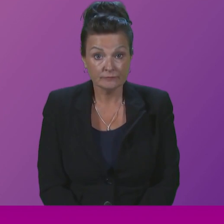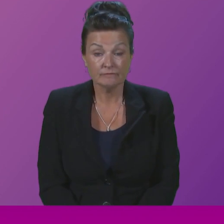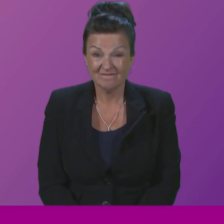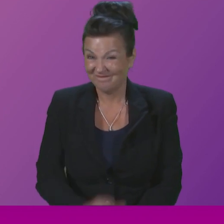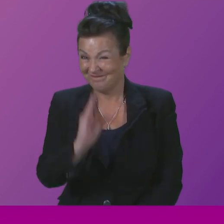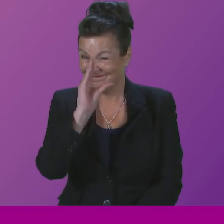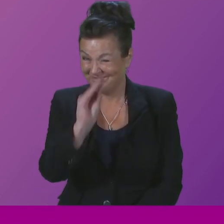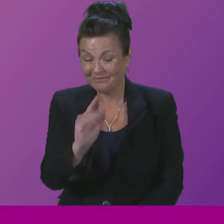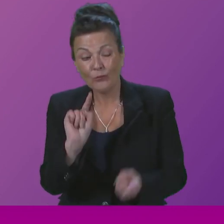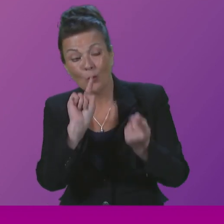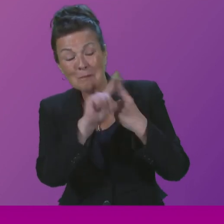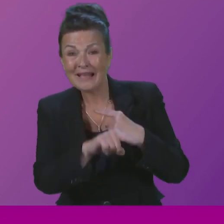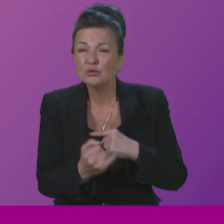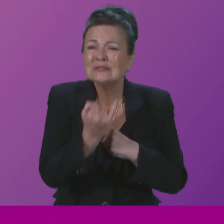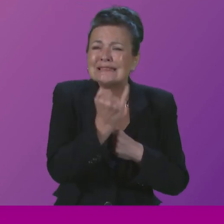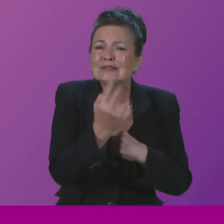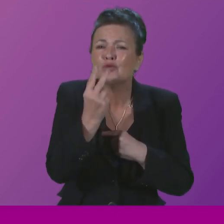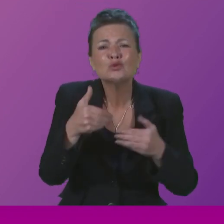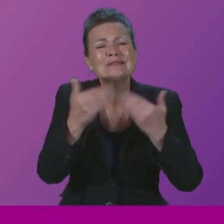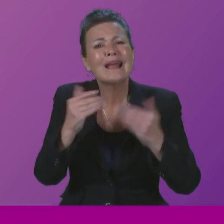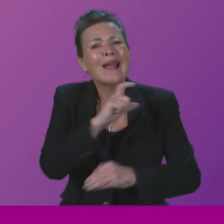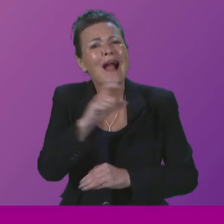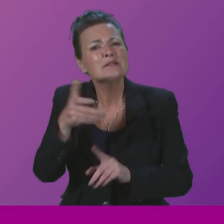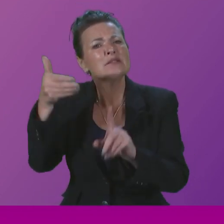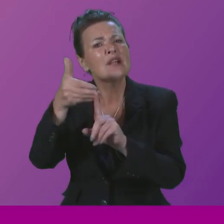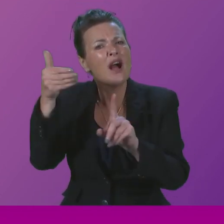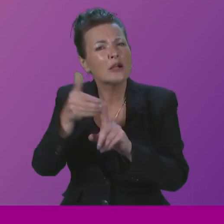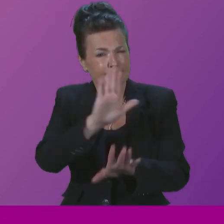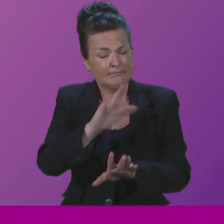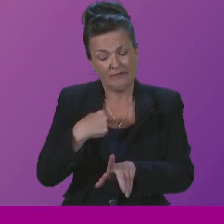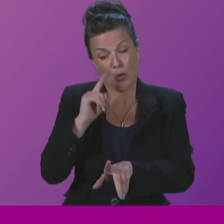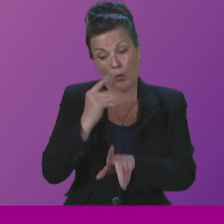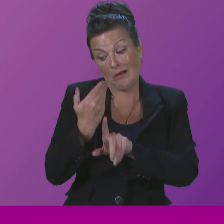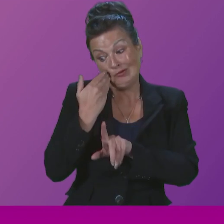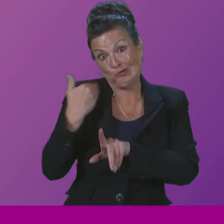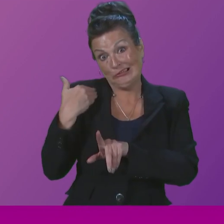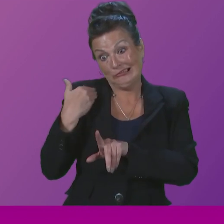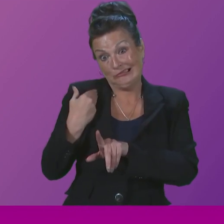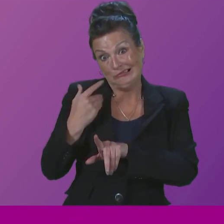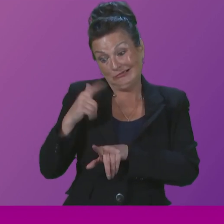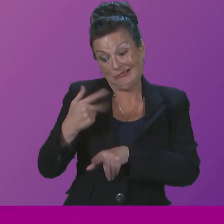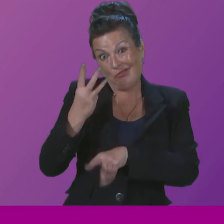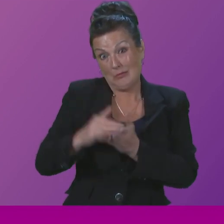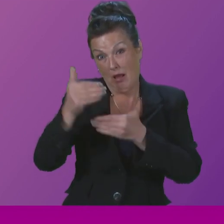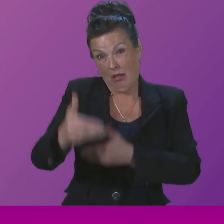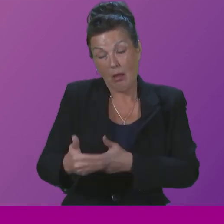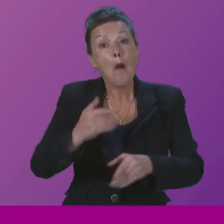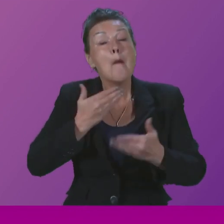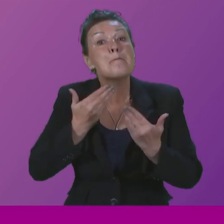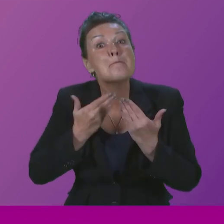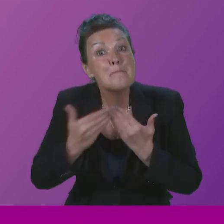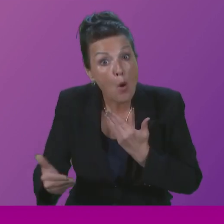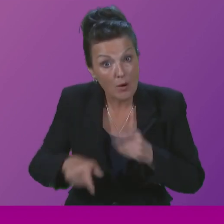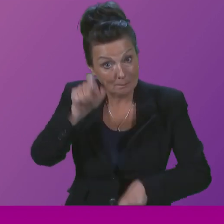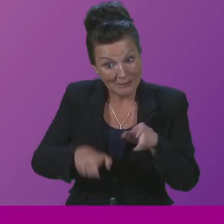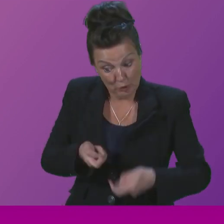62-day cancer target, if we look at the most recent quarter, more patients were treated on that 62